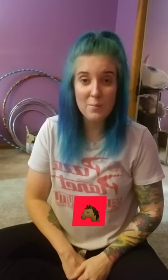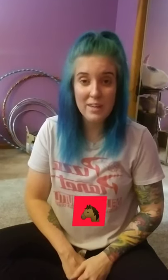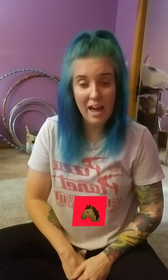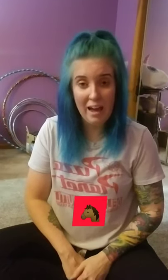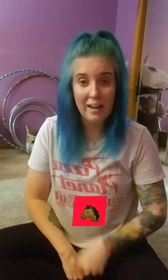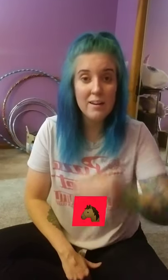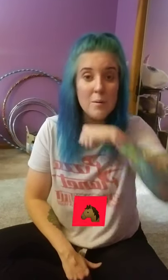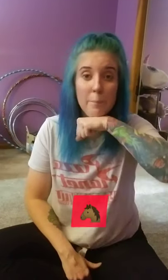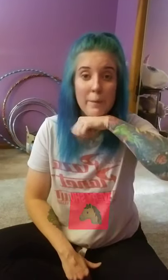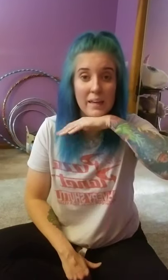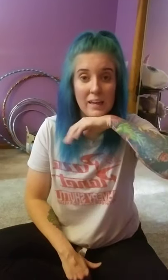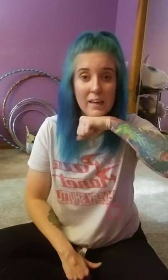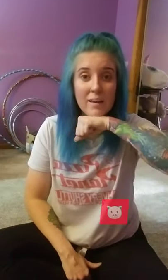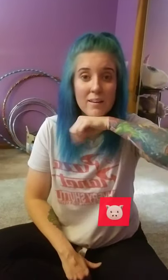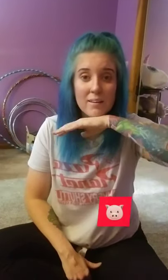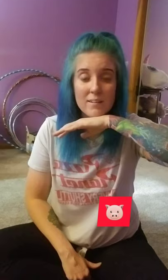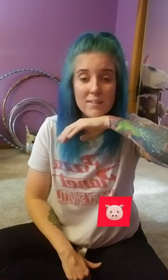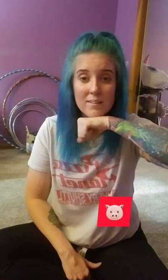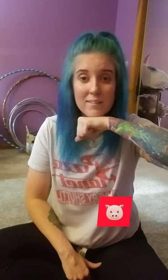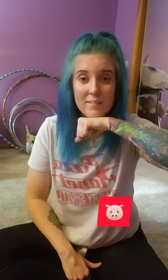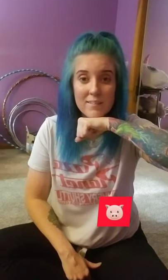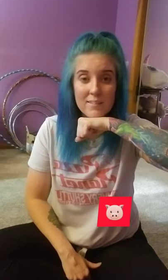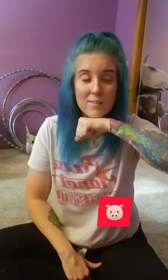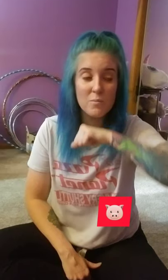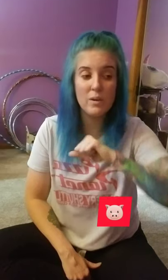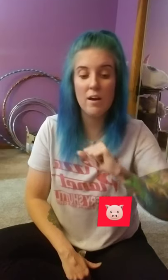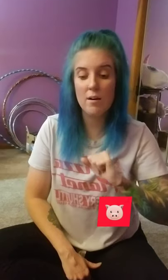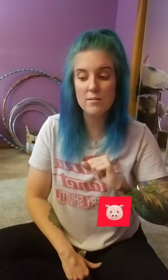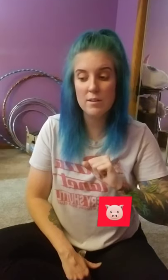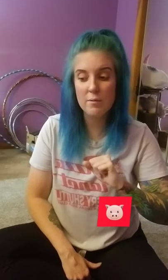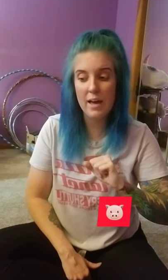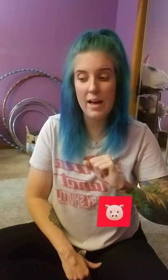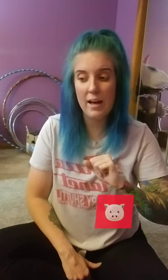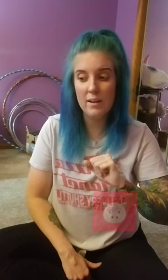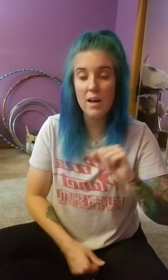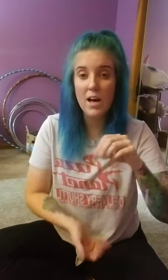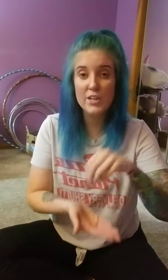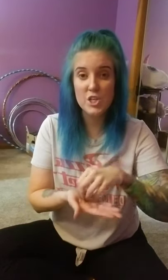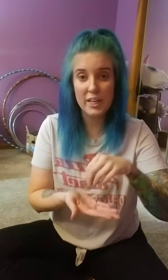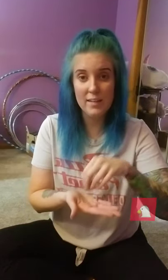we had pig. We also had chicken.